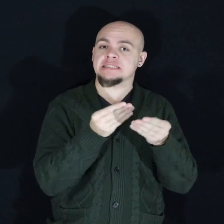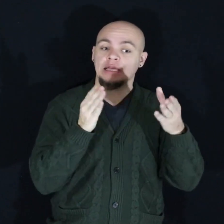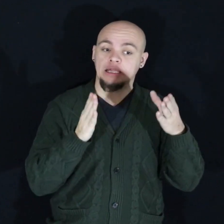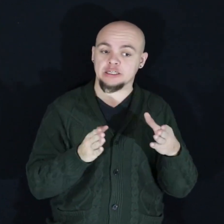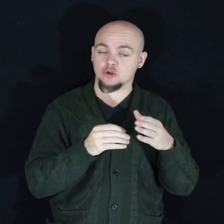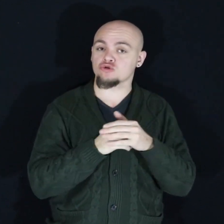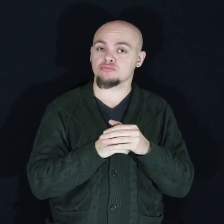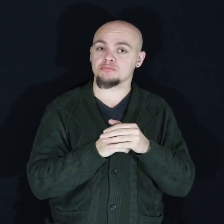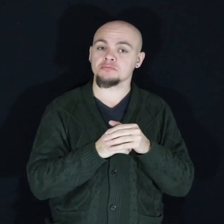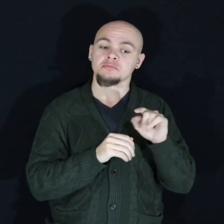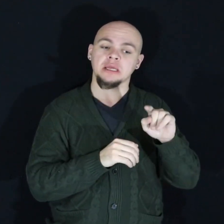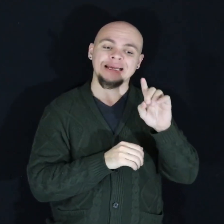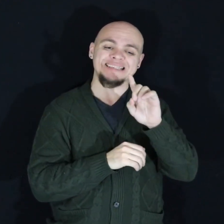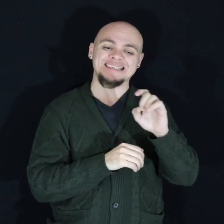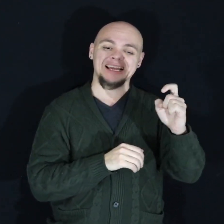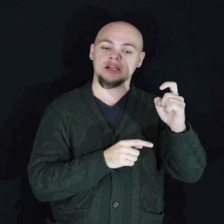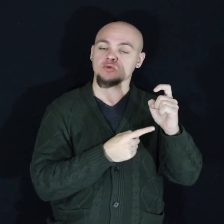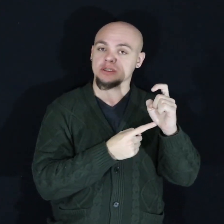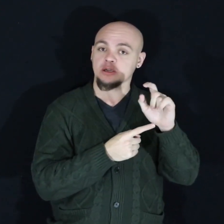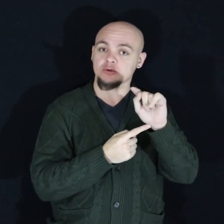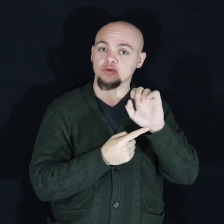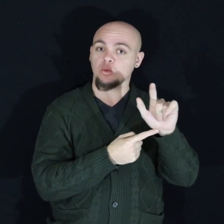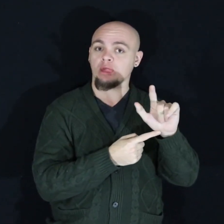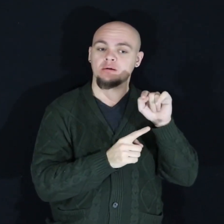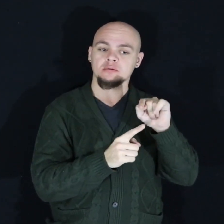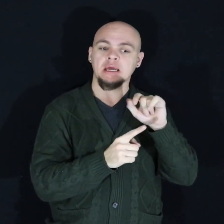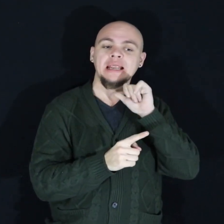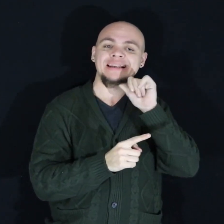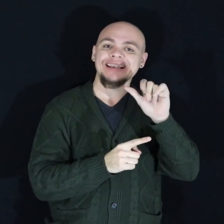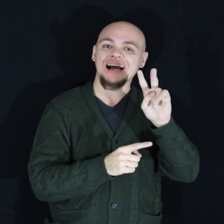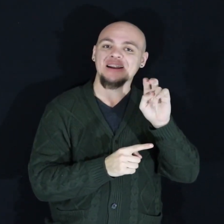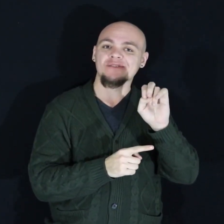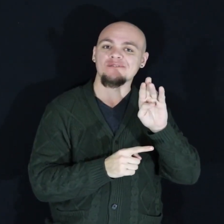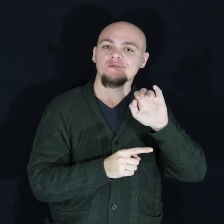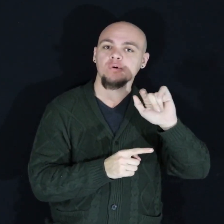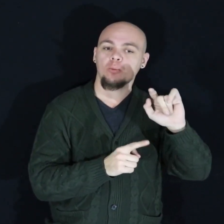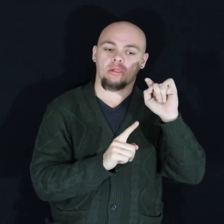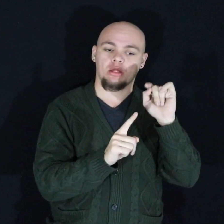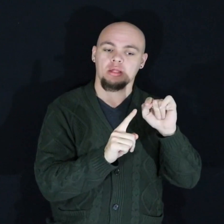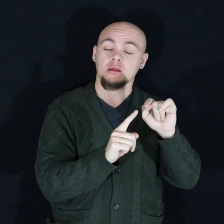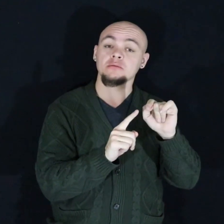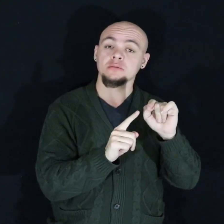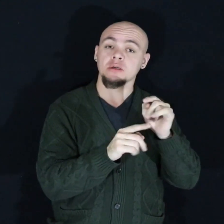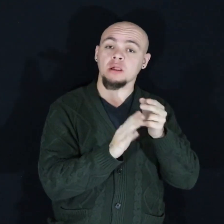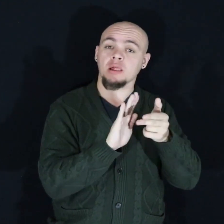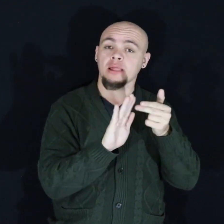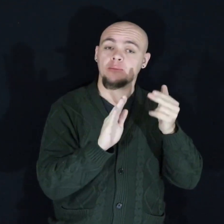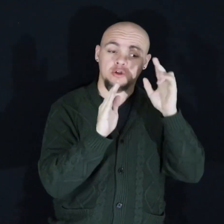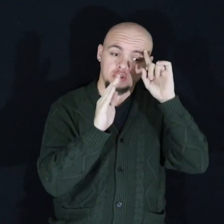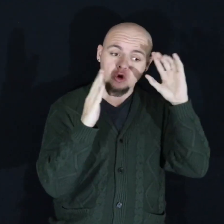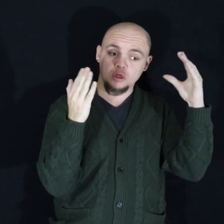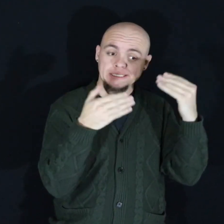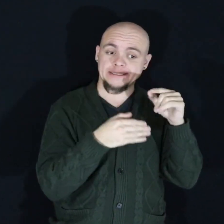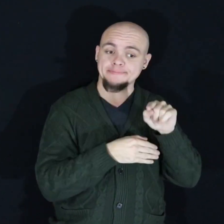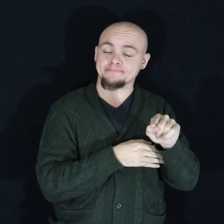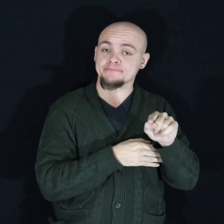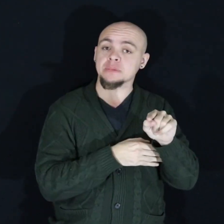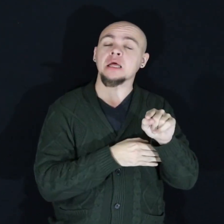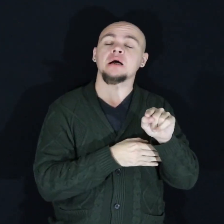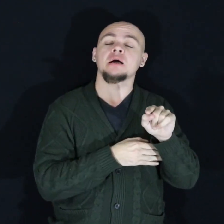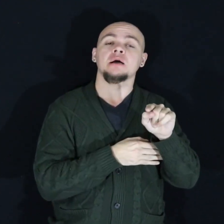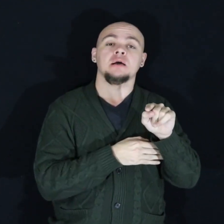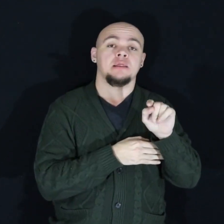a facilitator to help a child that was non-verbal and diagnosed with autism during the assessment